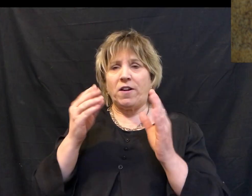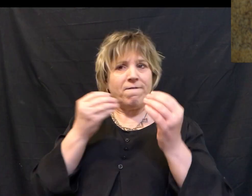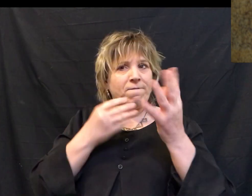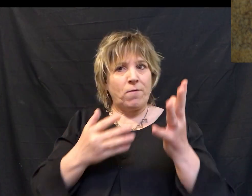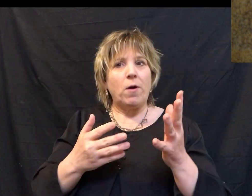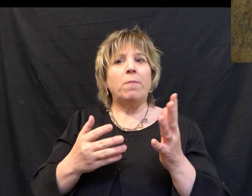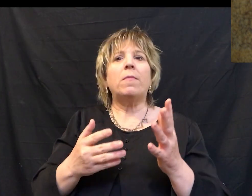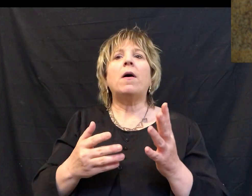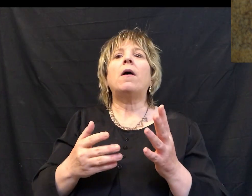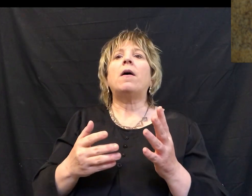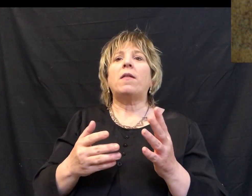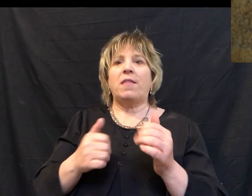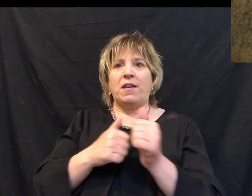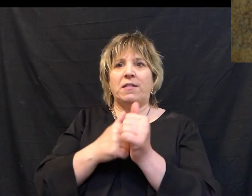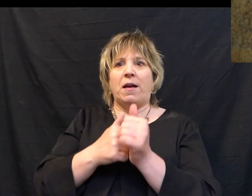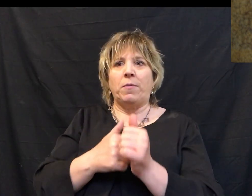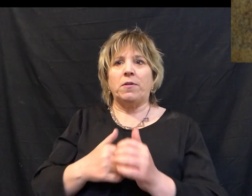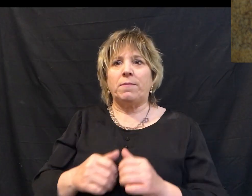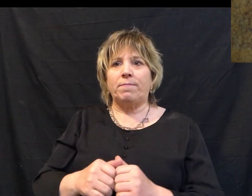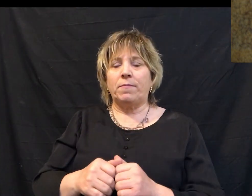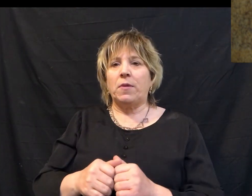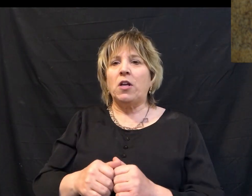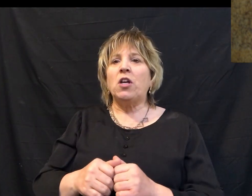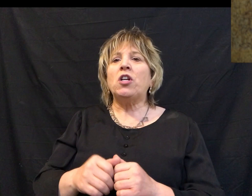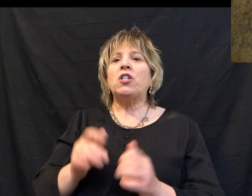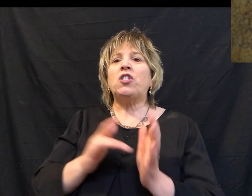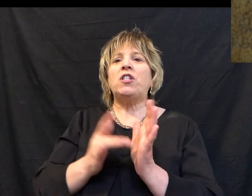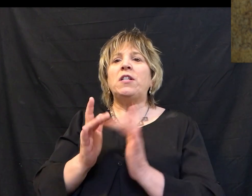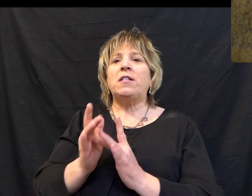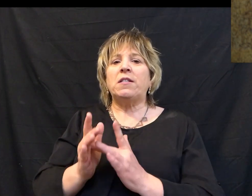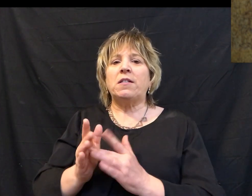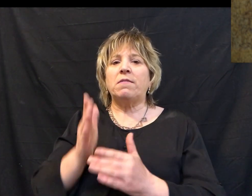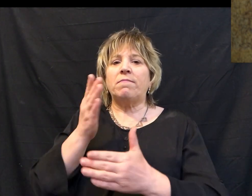says to his disciples here when they were arguing about being the greatest. Jesus intervened.